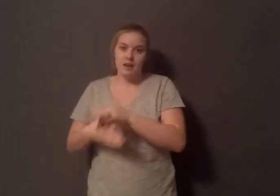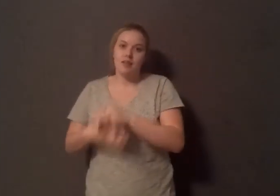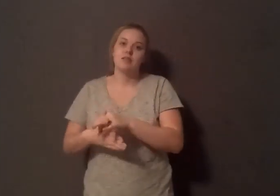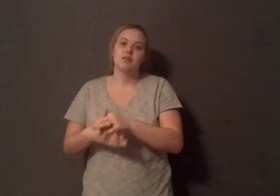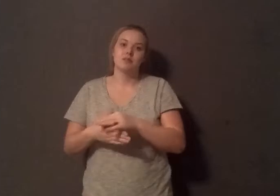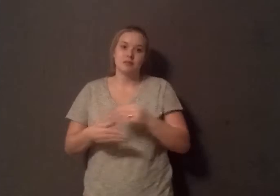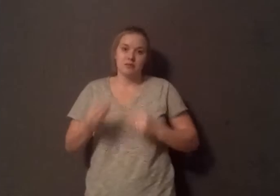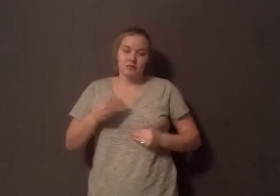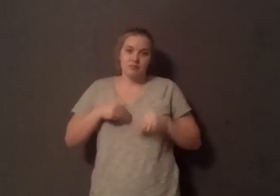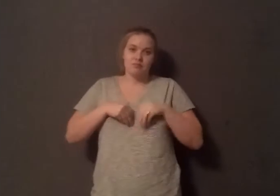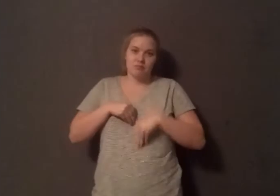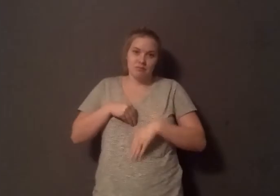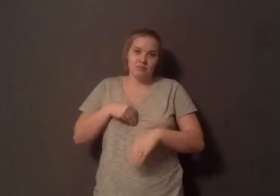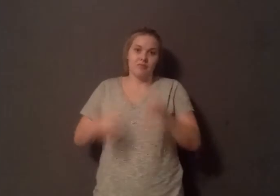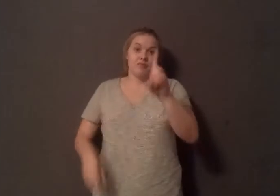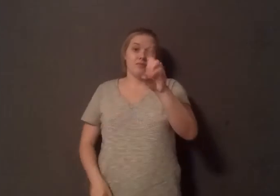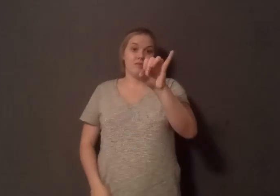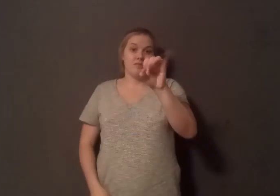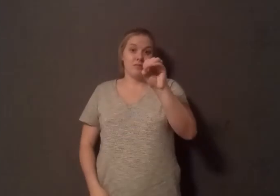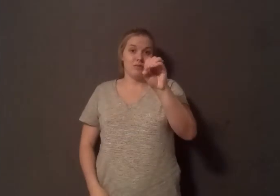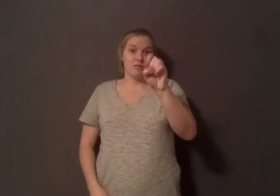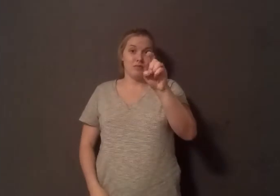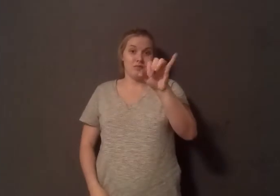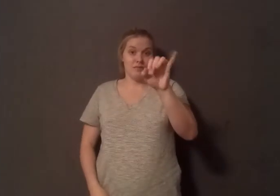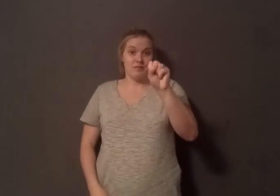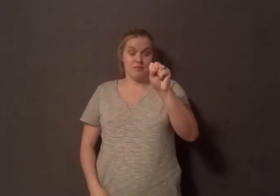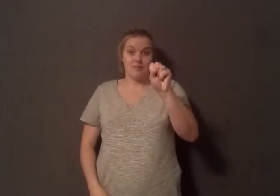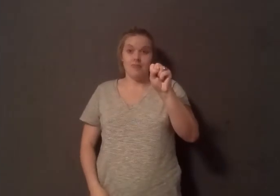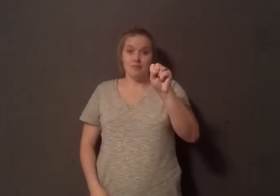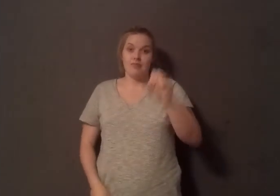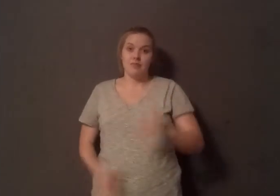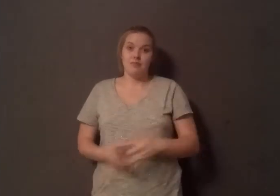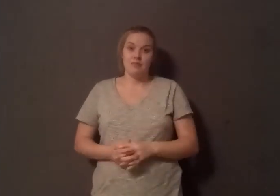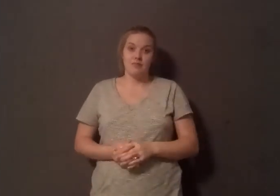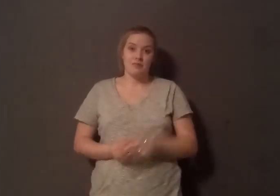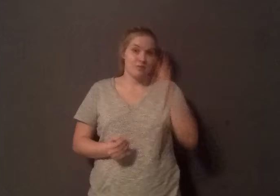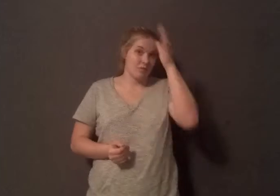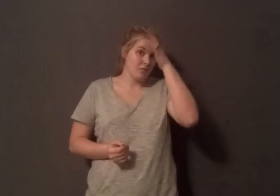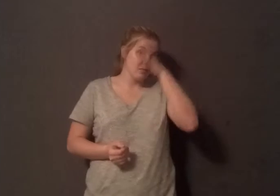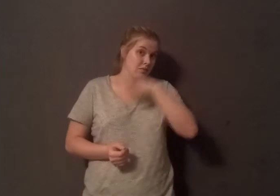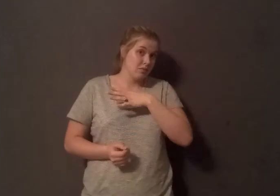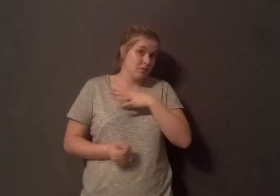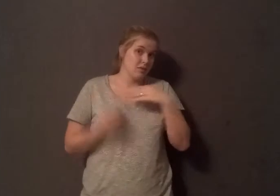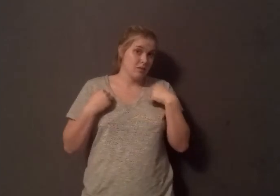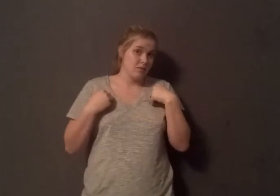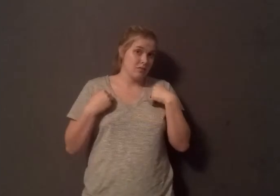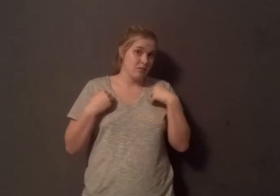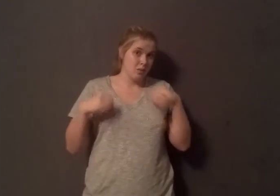going to get that dose of dioxin. So it climbs up the food chain every step. Men have no way in their bodies to get rid of dioxins, but